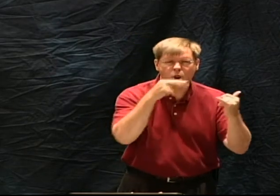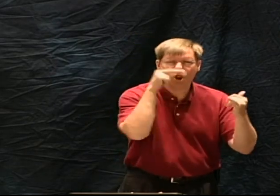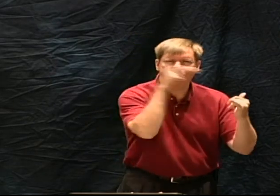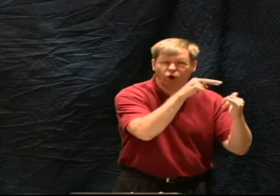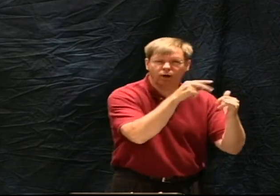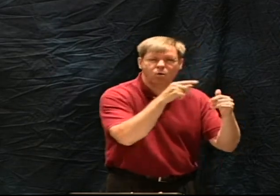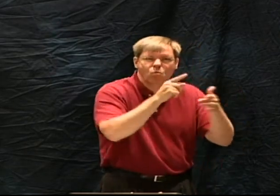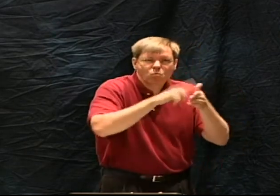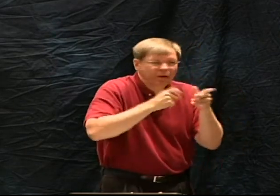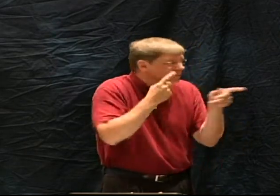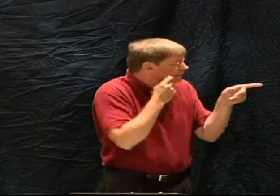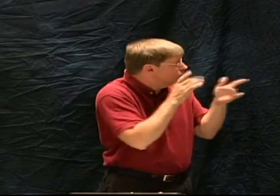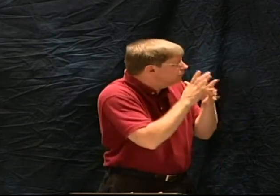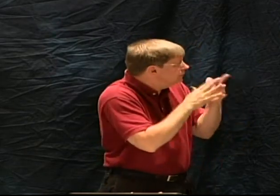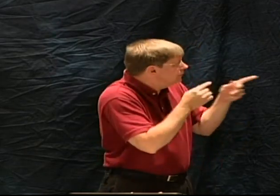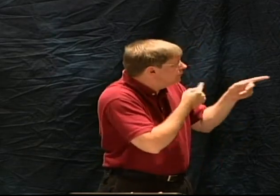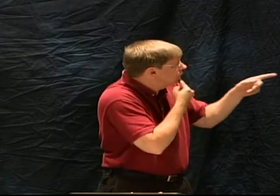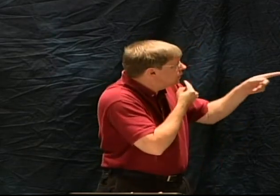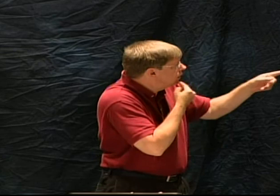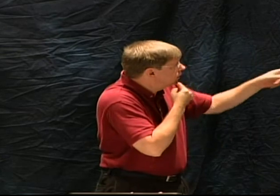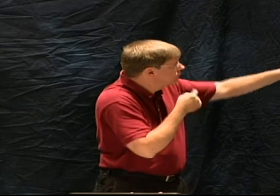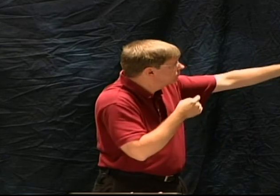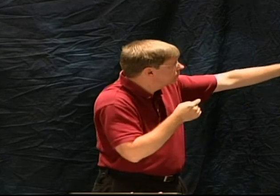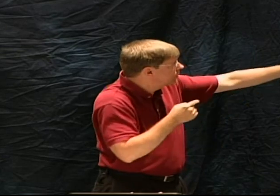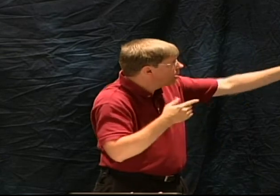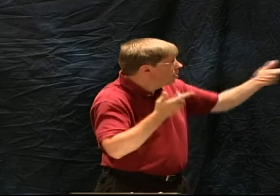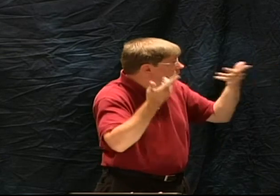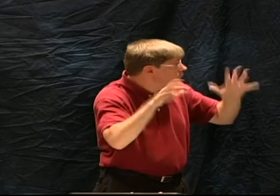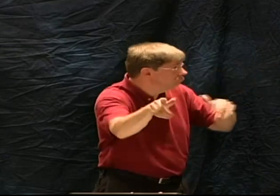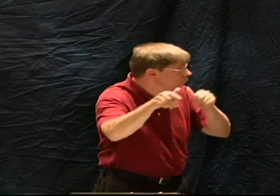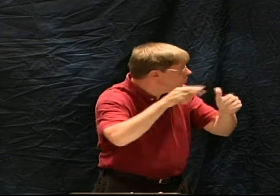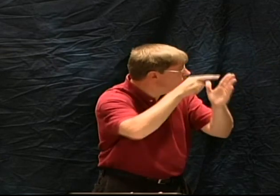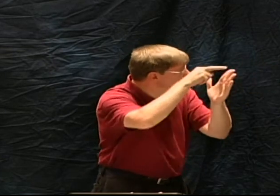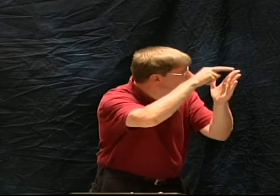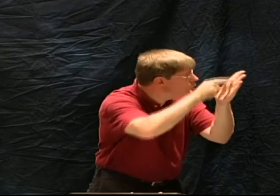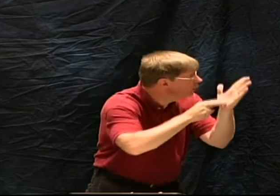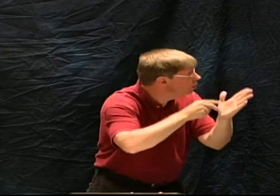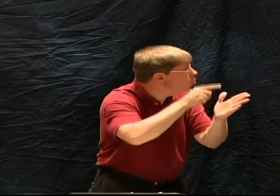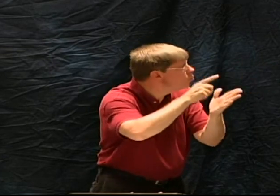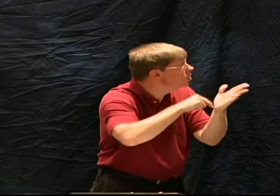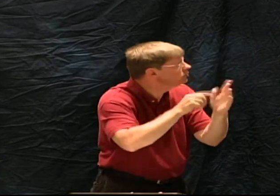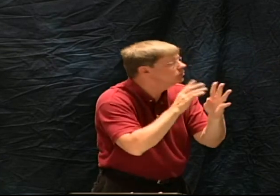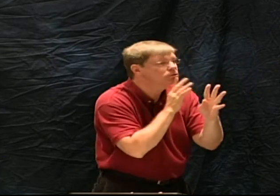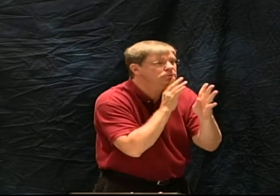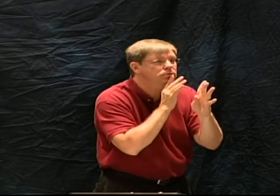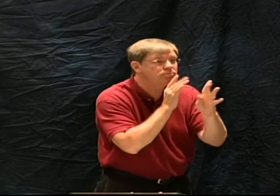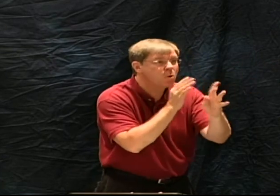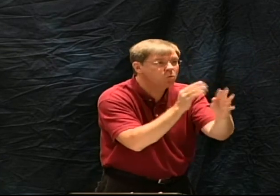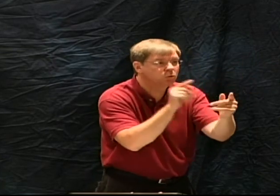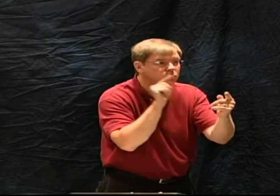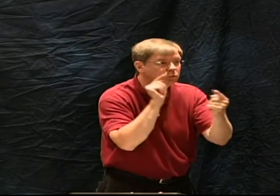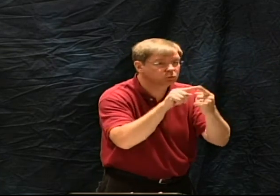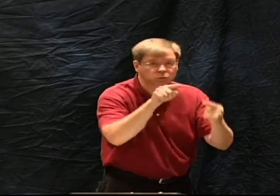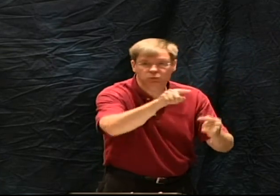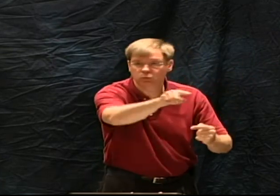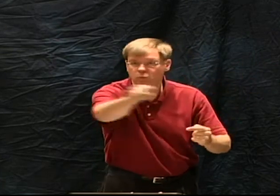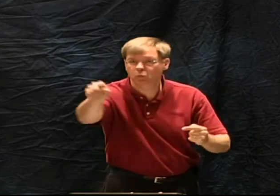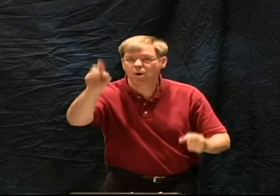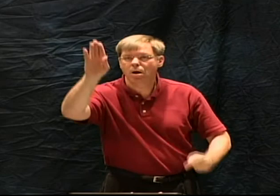but I would like to look at Matthew 22 to see what he said here he didn't say did you